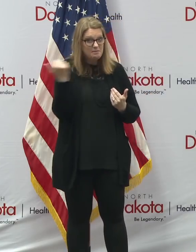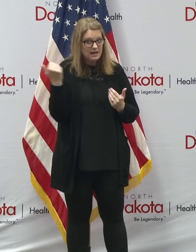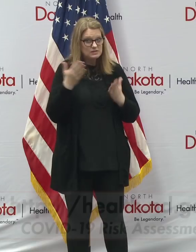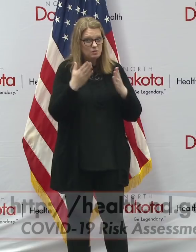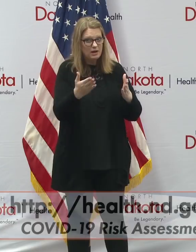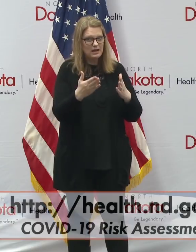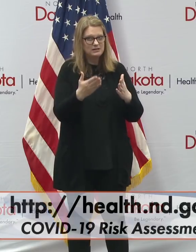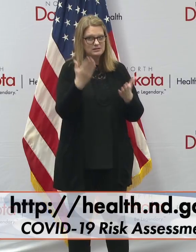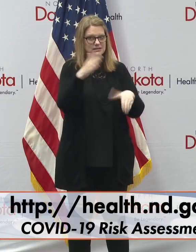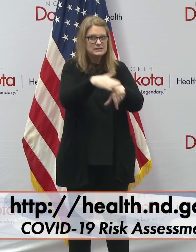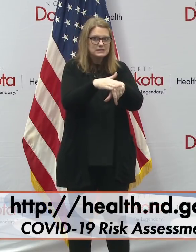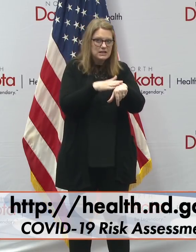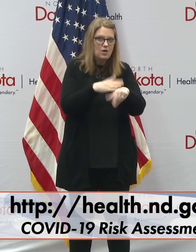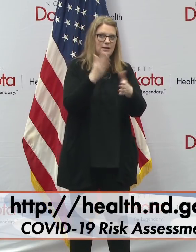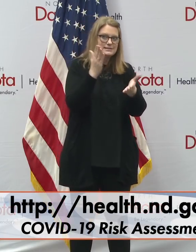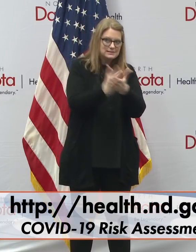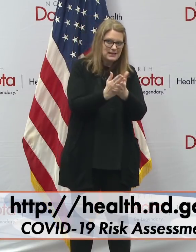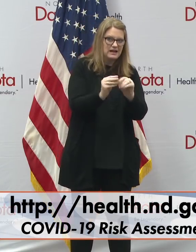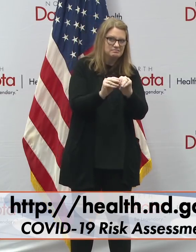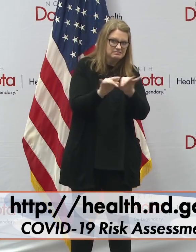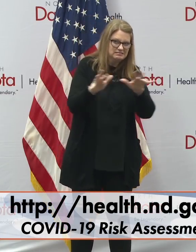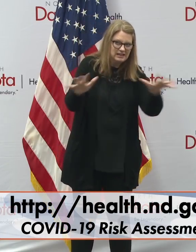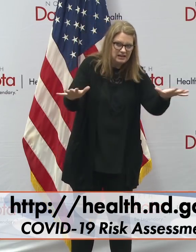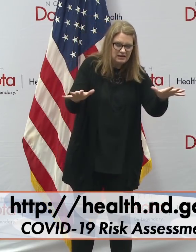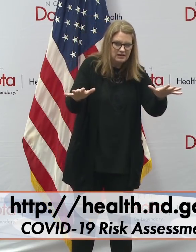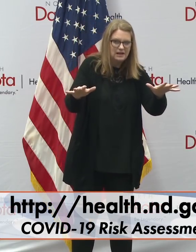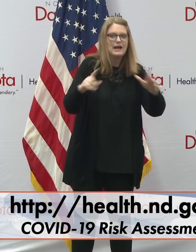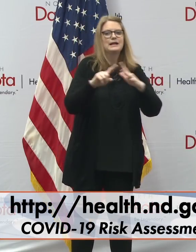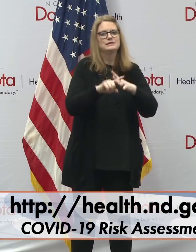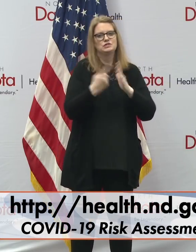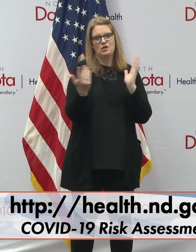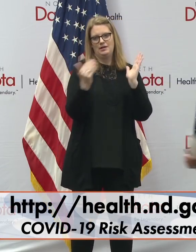spread of this disease and return to normal. Thank you.